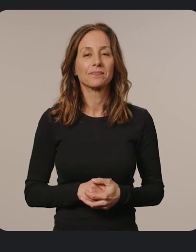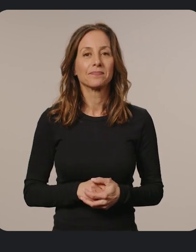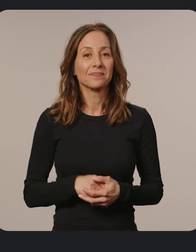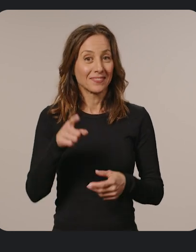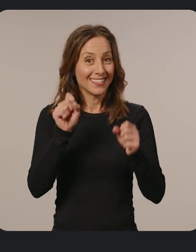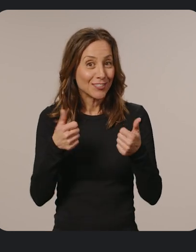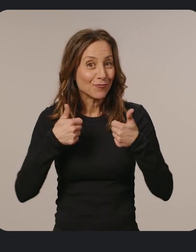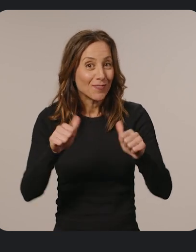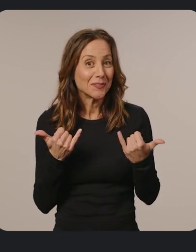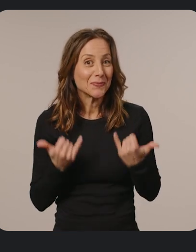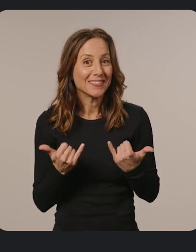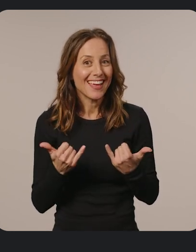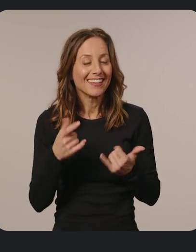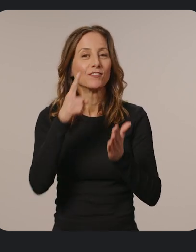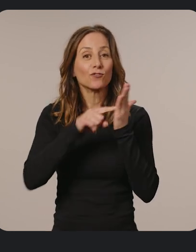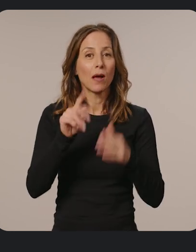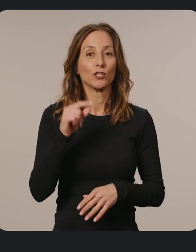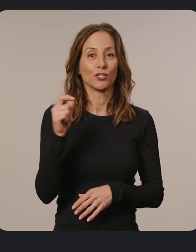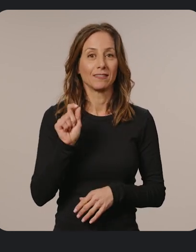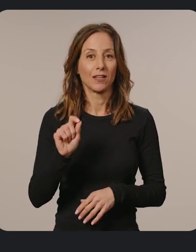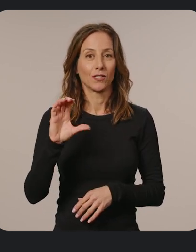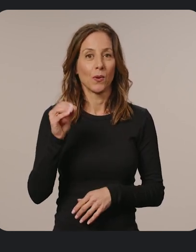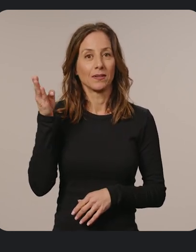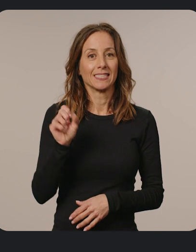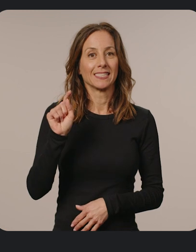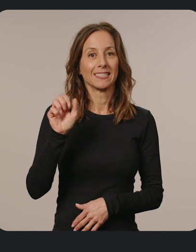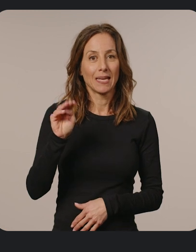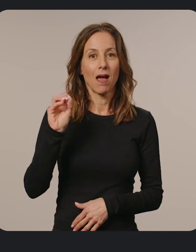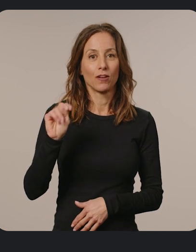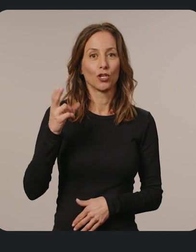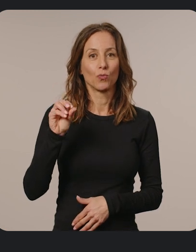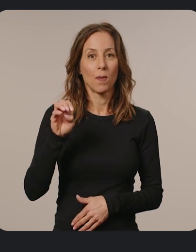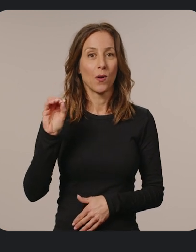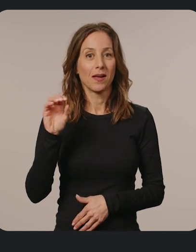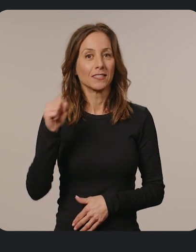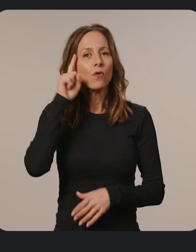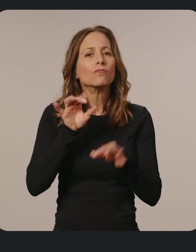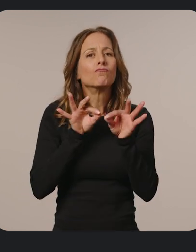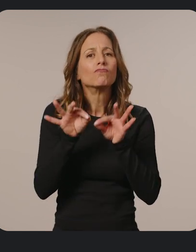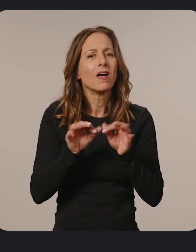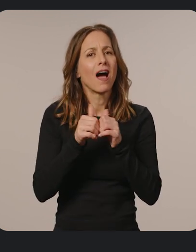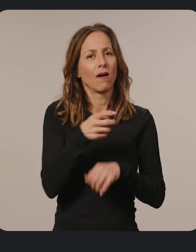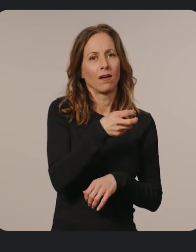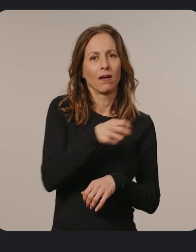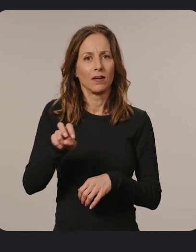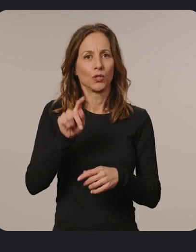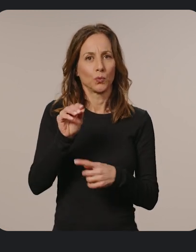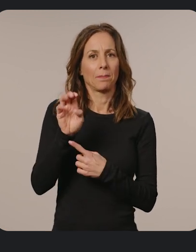You can try it out today. Check out g.co Steam on Chrome OS for instructions on how to switch to the beta channel